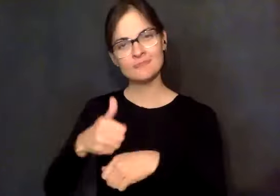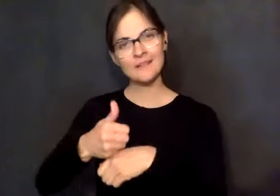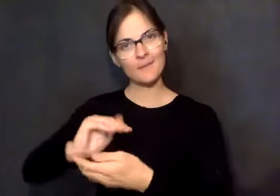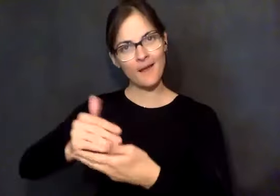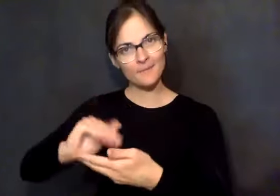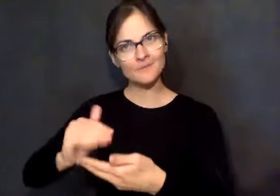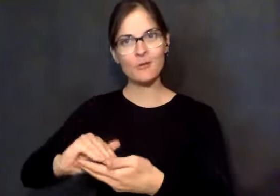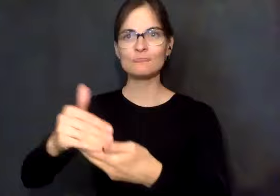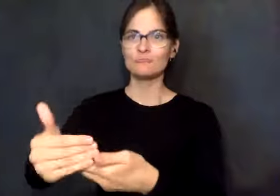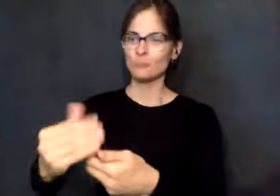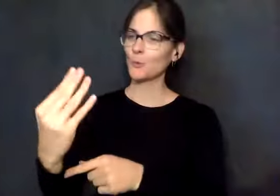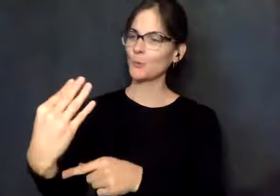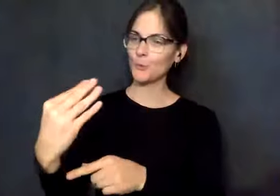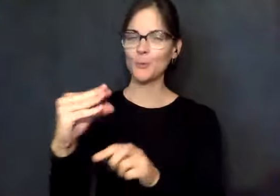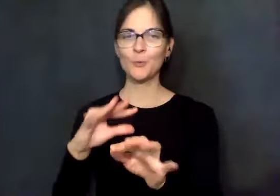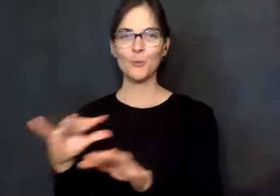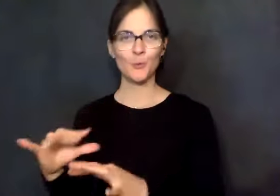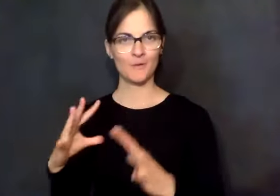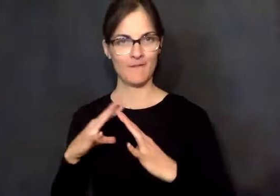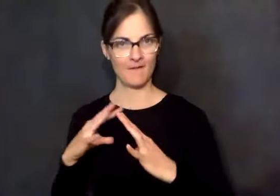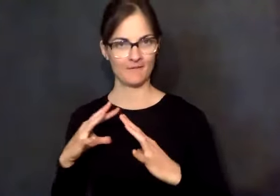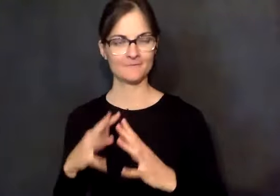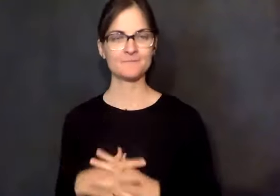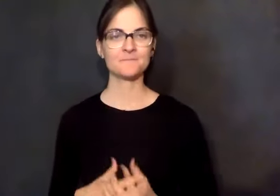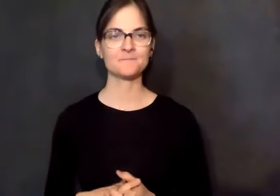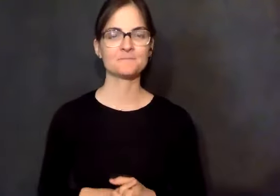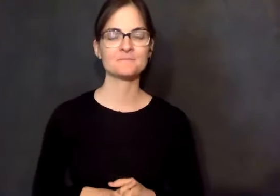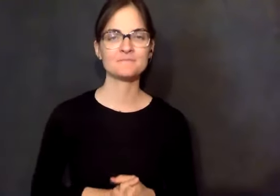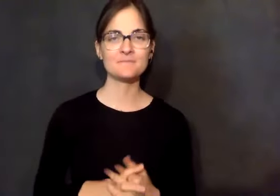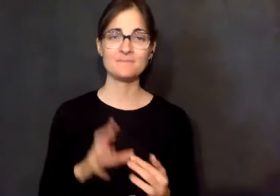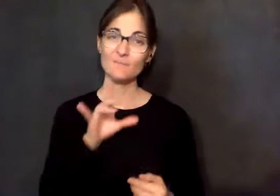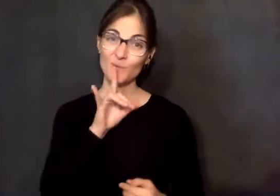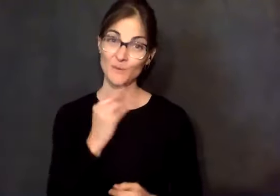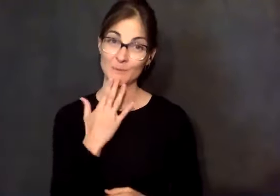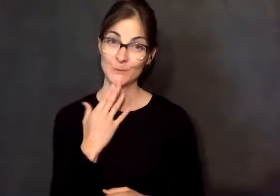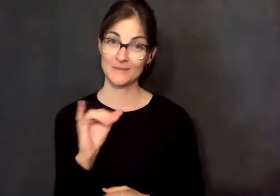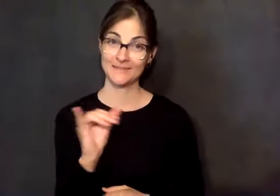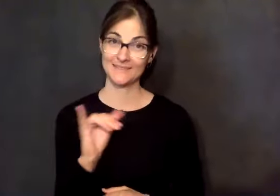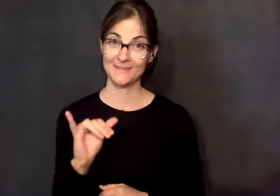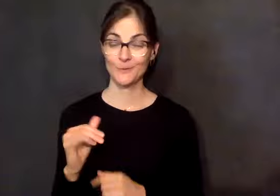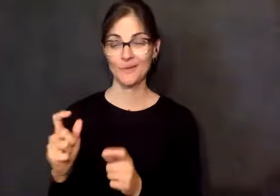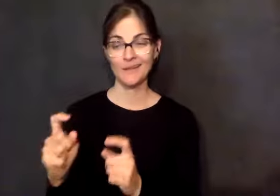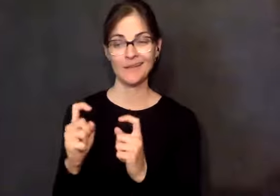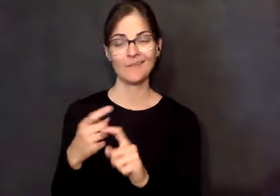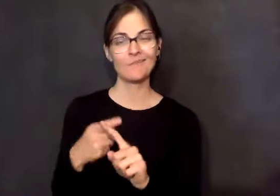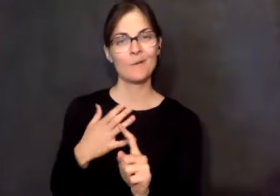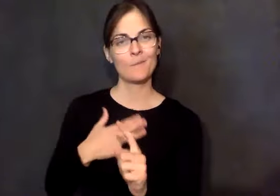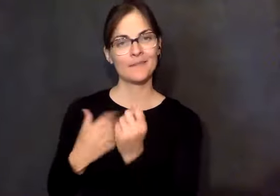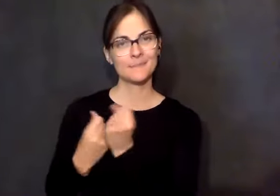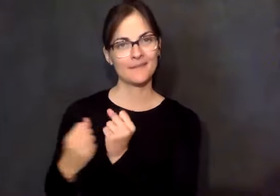Thank God, by someone I sponsored. You know, they came and they said, I know you can't get out, but we left something on the front